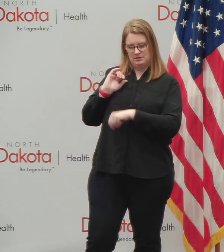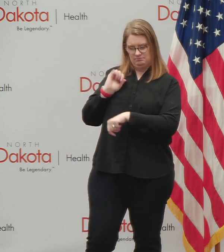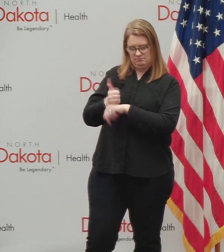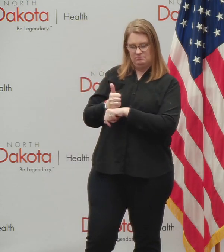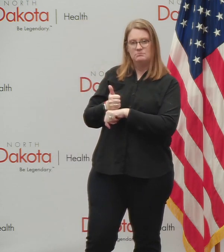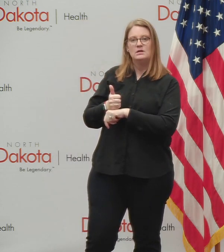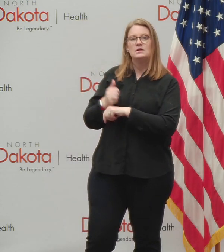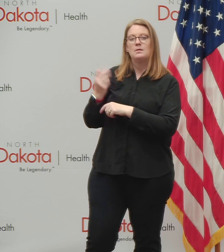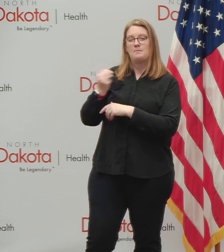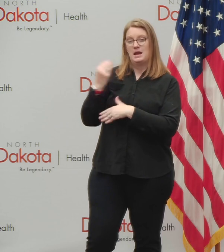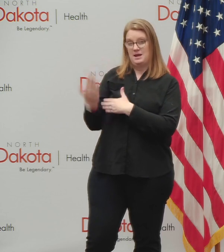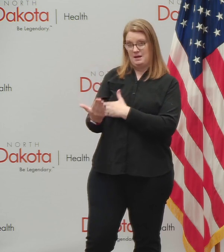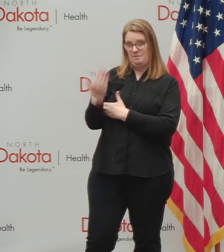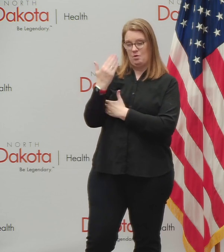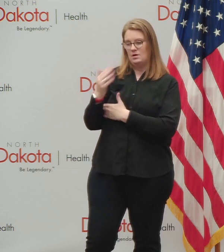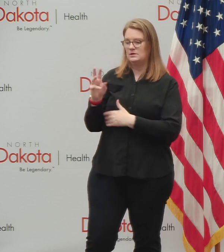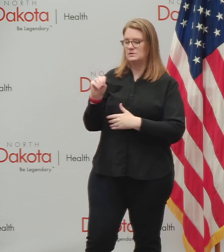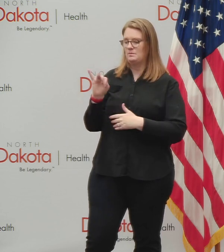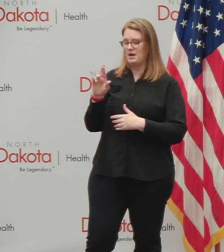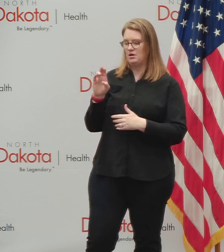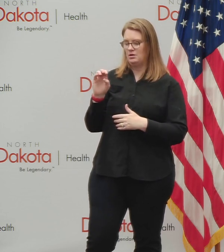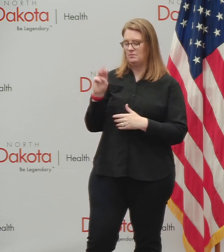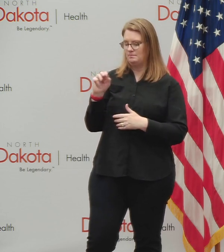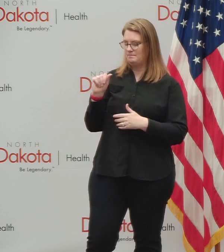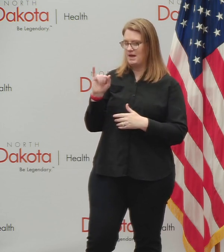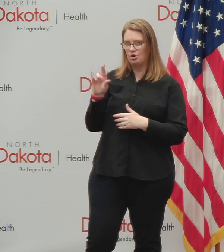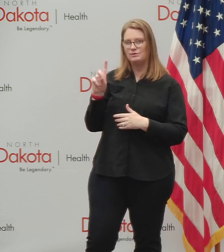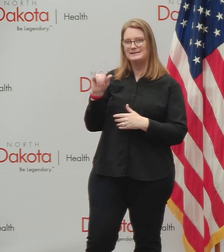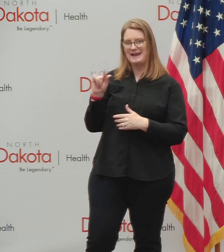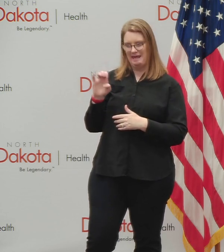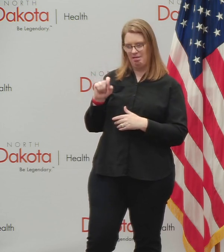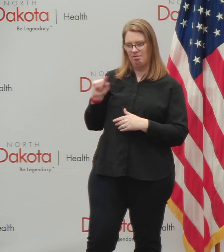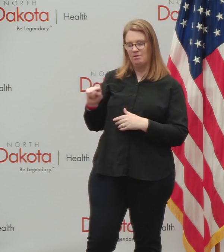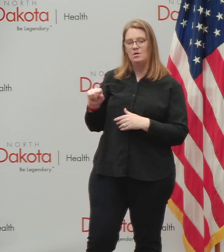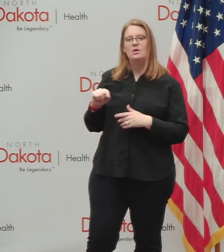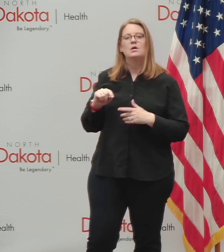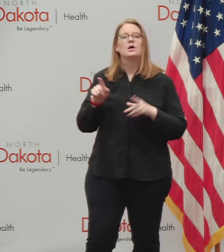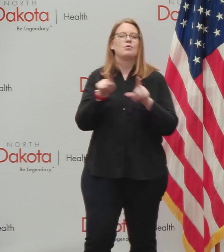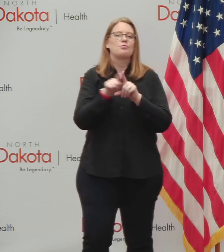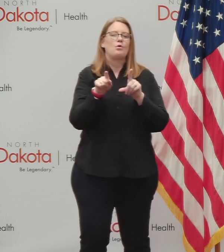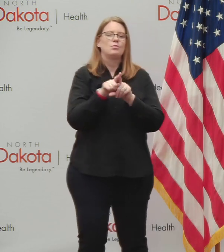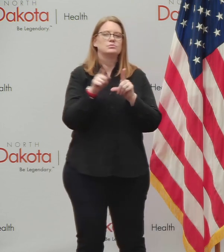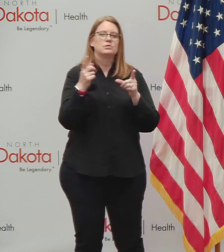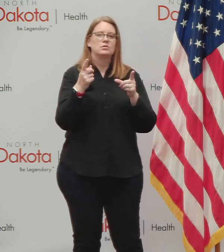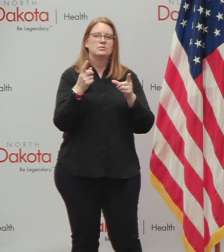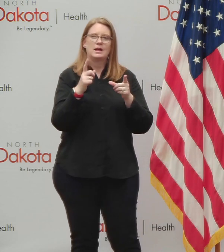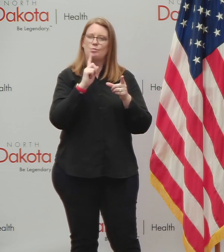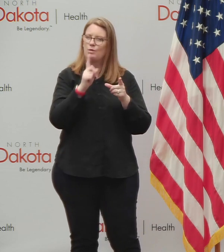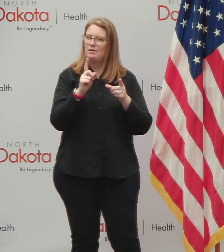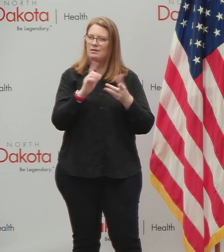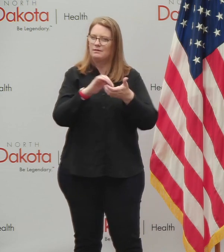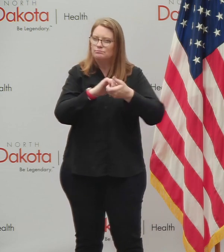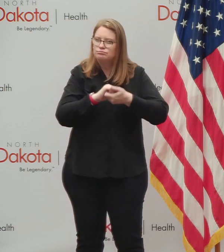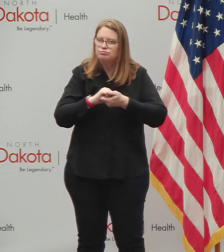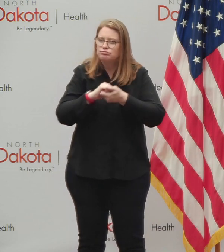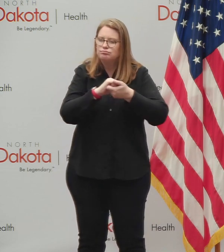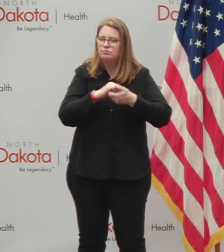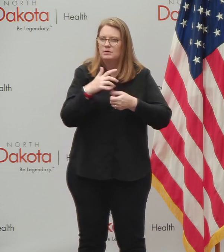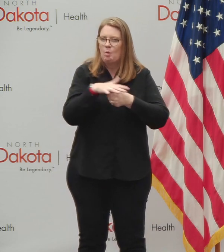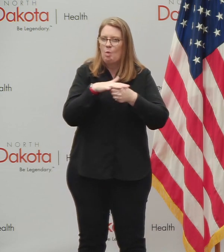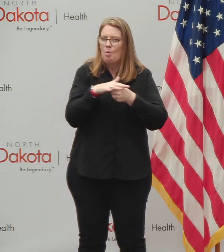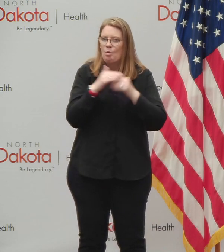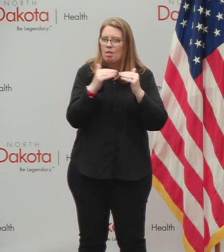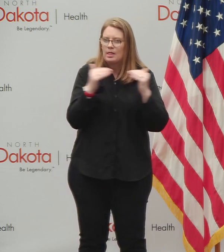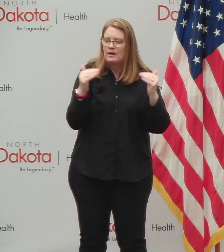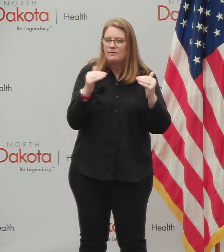effect on Monday morning. So Mayor Dale and his team down there doing that. Uh, we're also seeing a lot of great collaboration at the local level between,